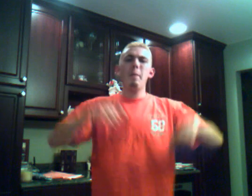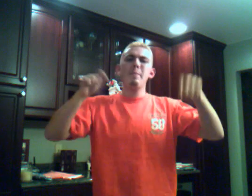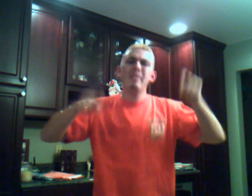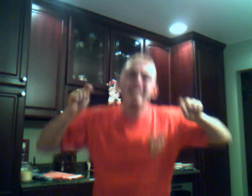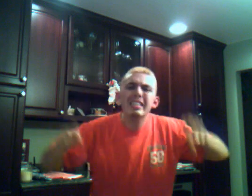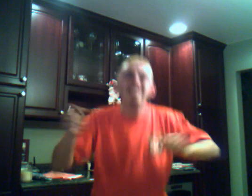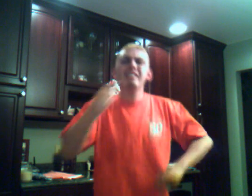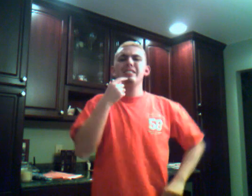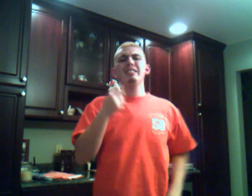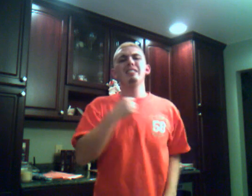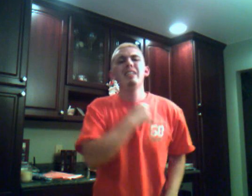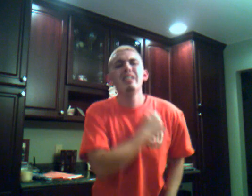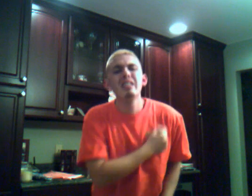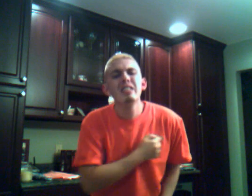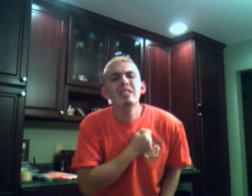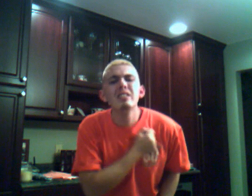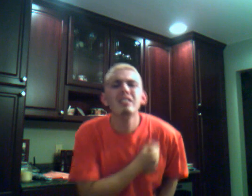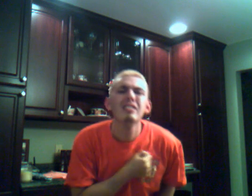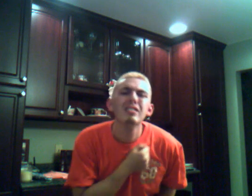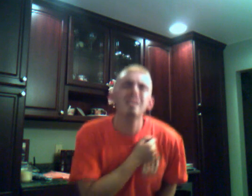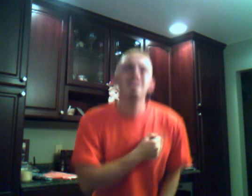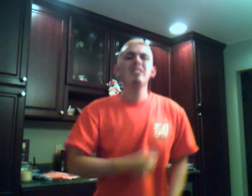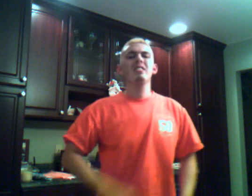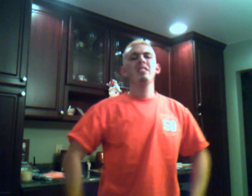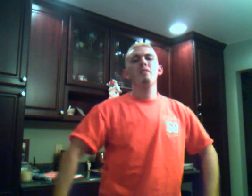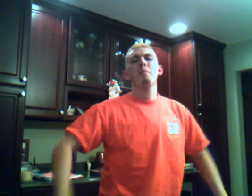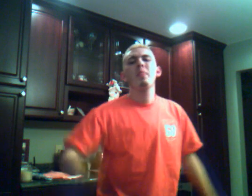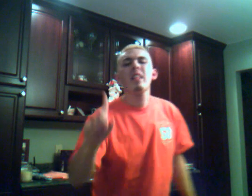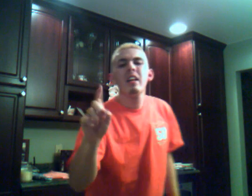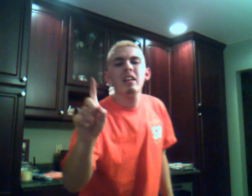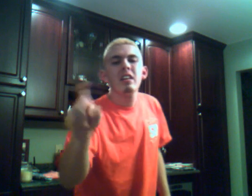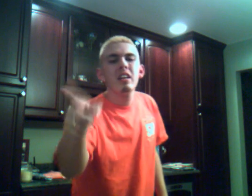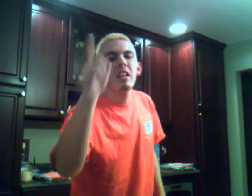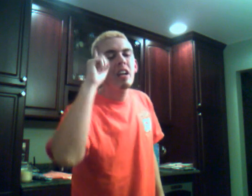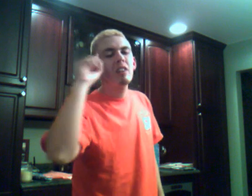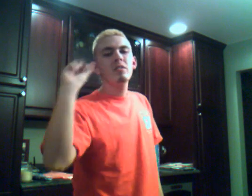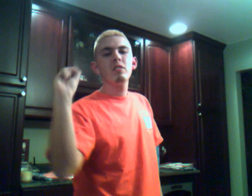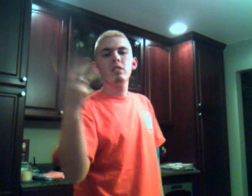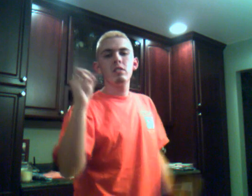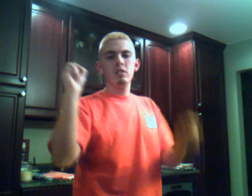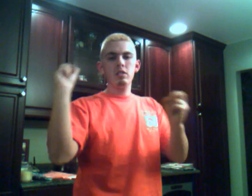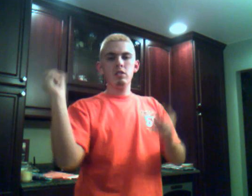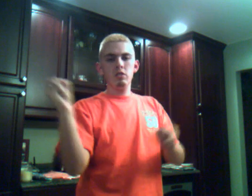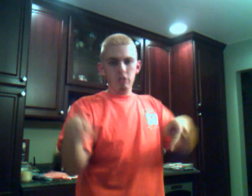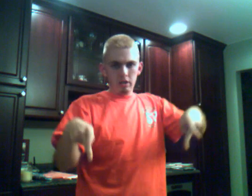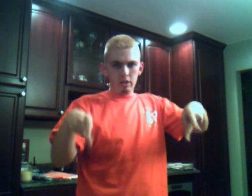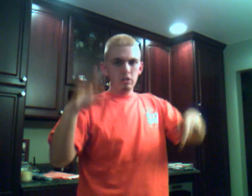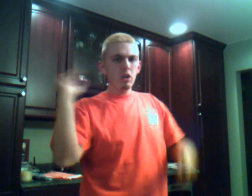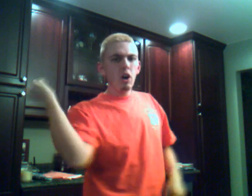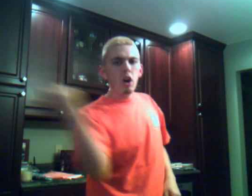I'm here to say I'm sorry And ask for a second chance Soon